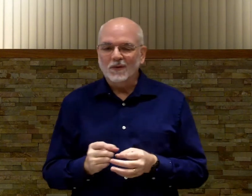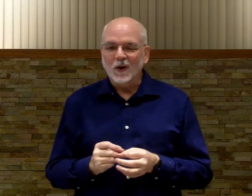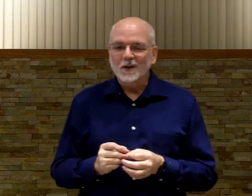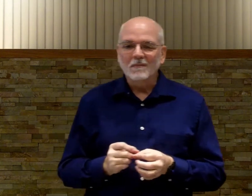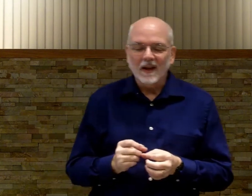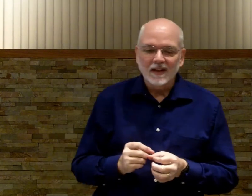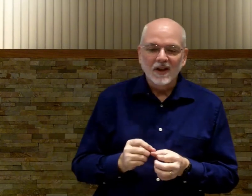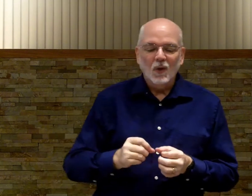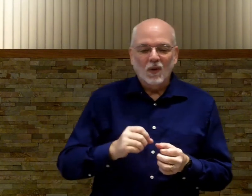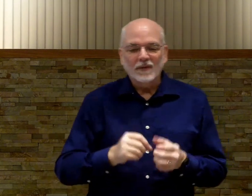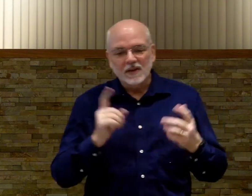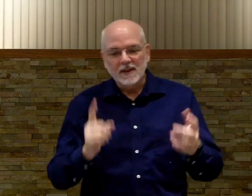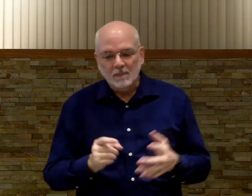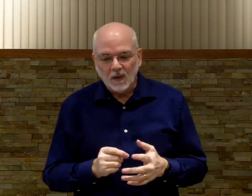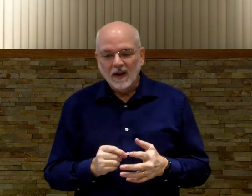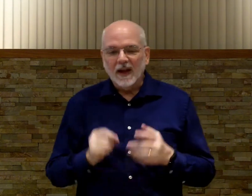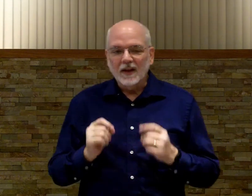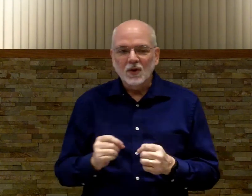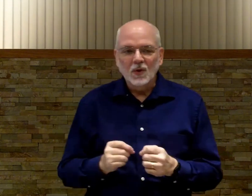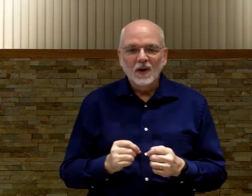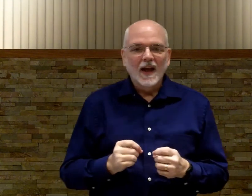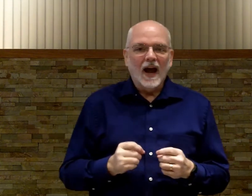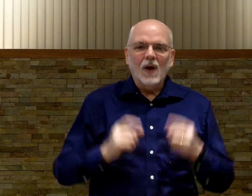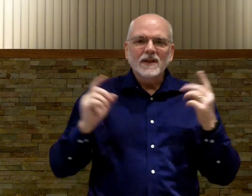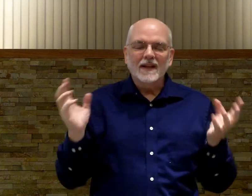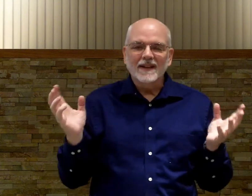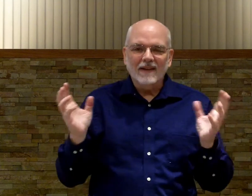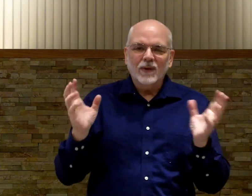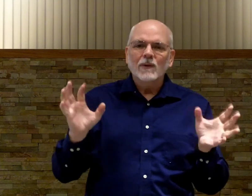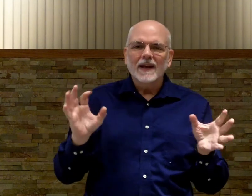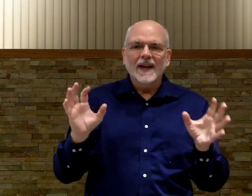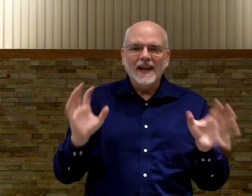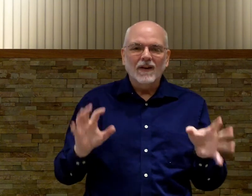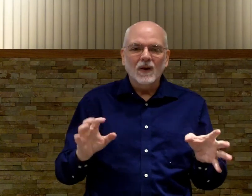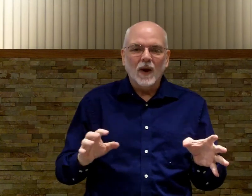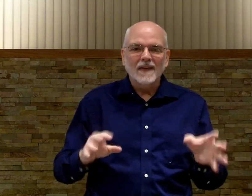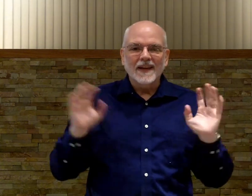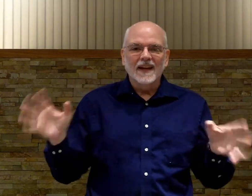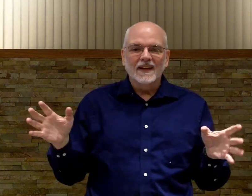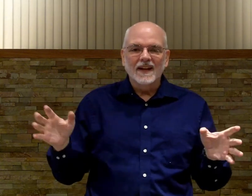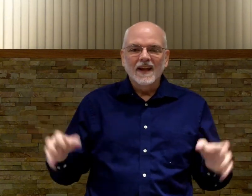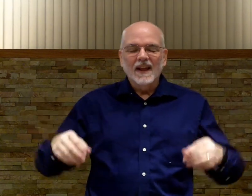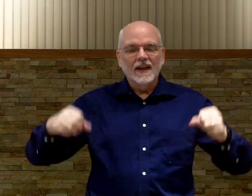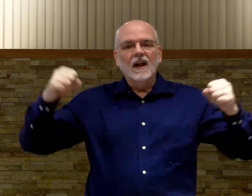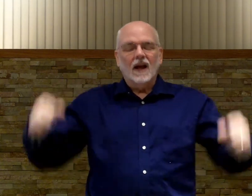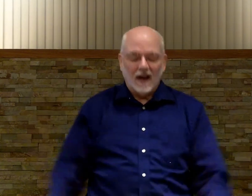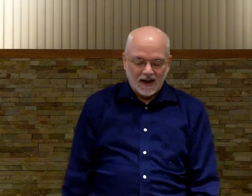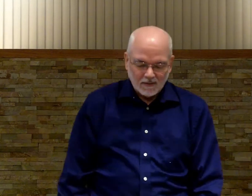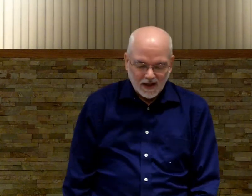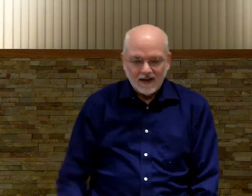first because, one, they're simple. And two, I always get... I frequently carry it away at the end, thinking, I'm done.